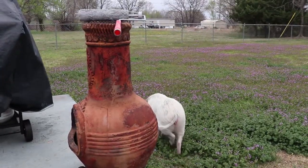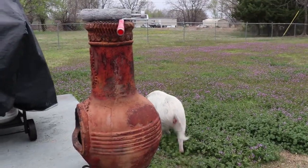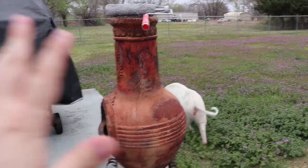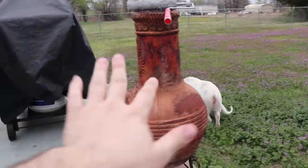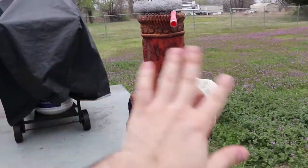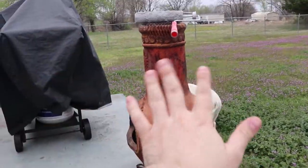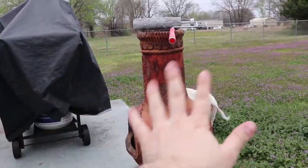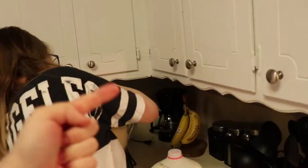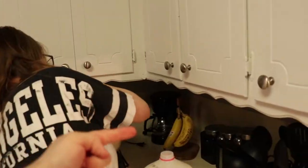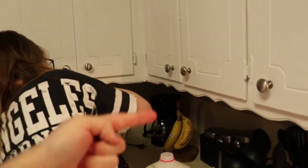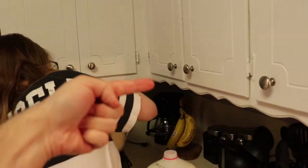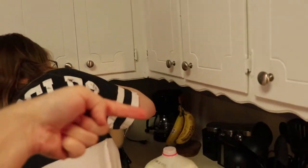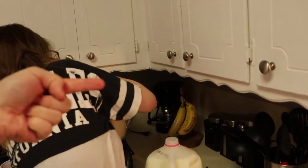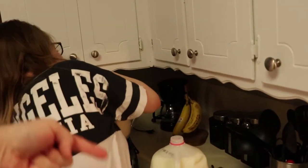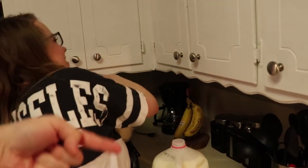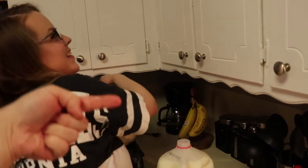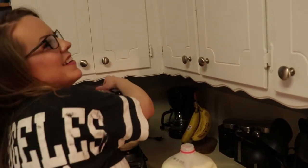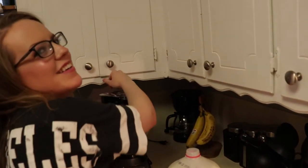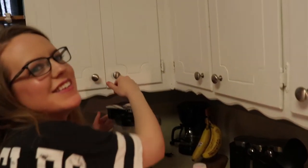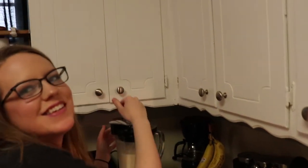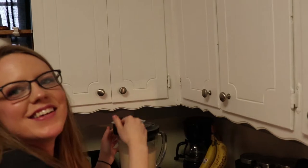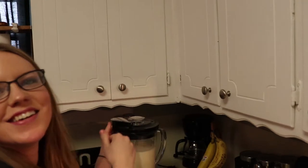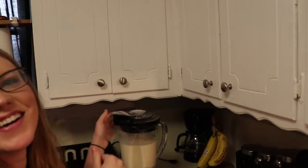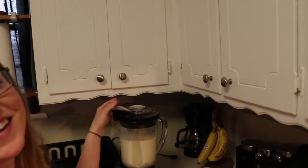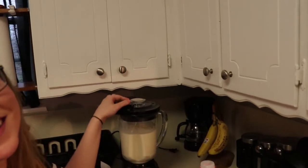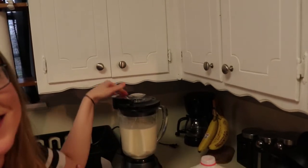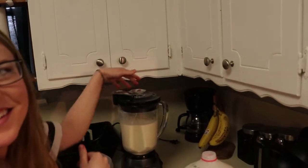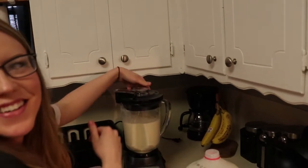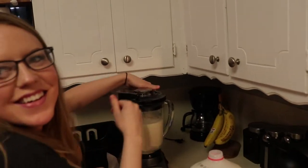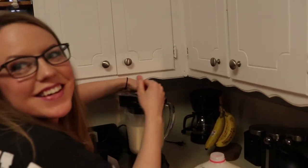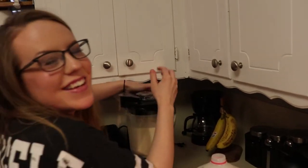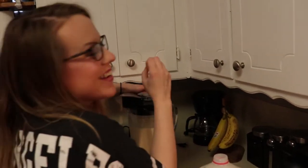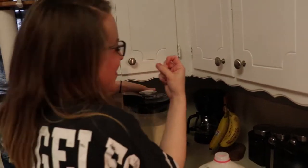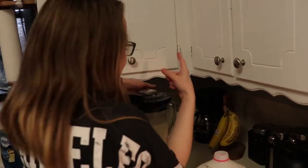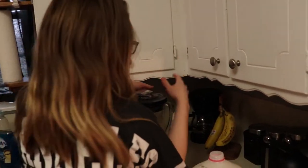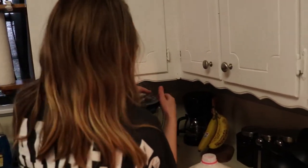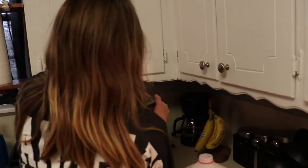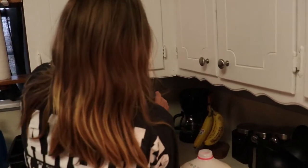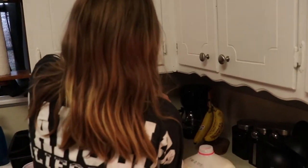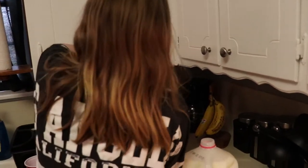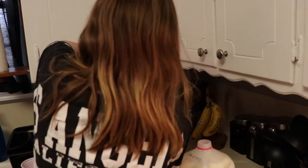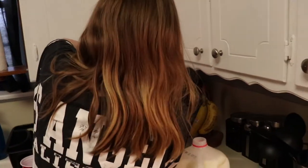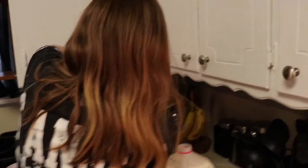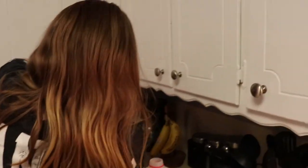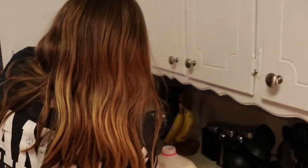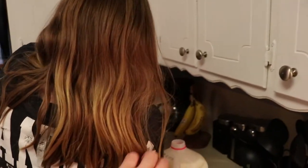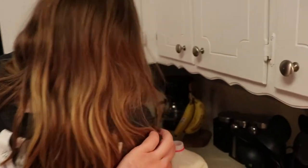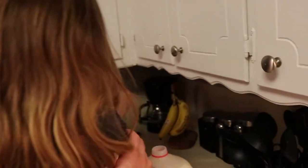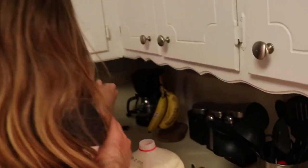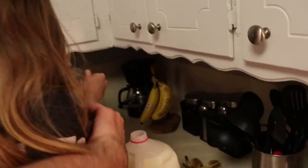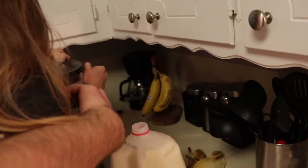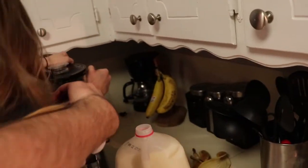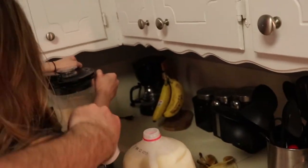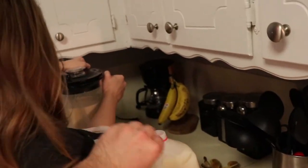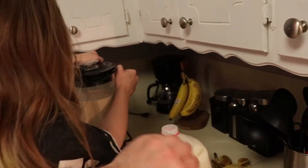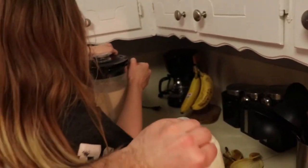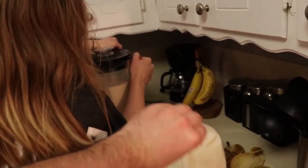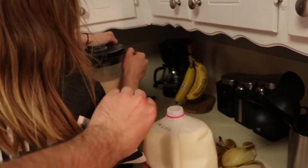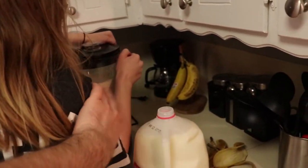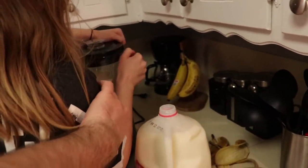bye are you struggling? haha i can't where's your muscles? you have no